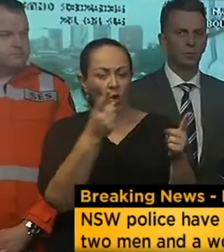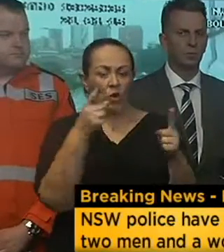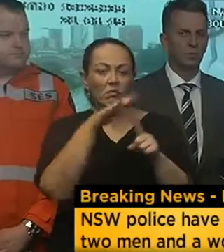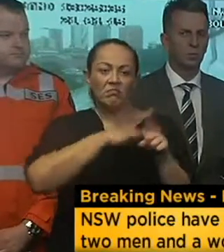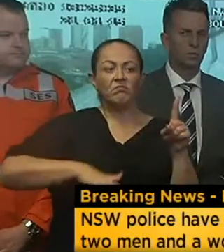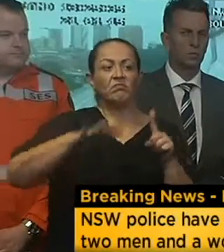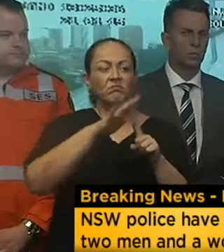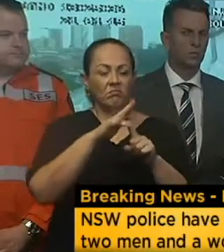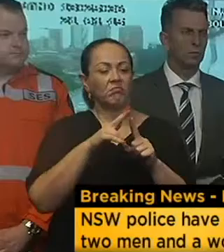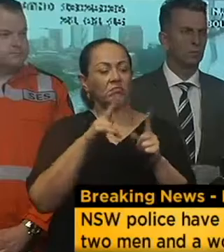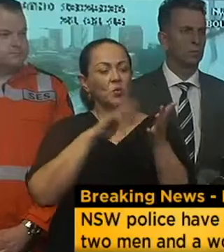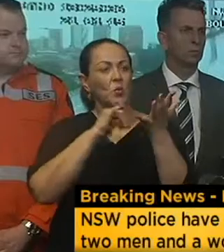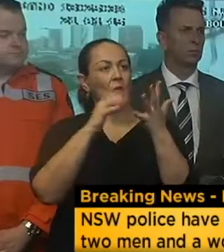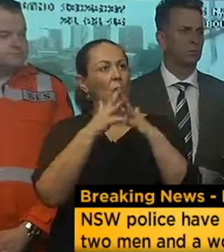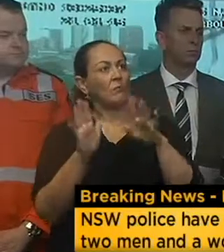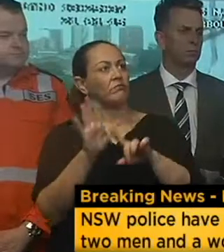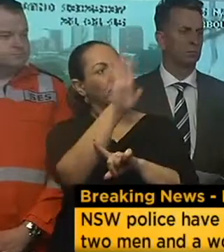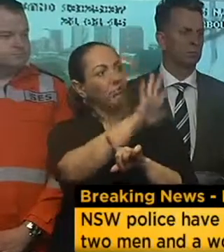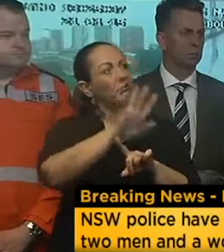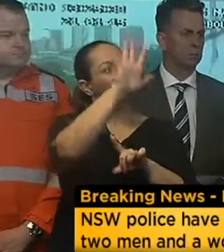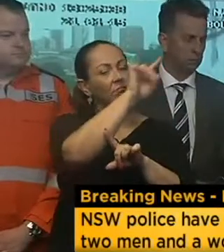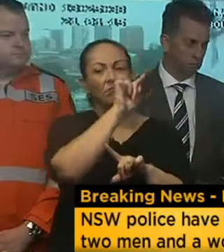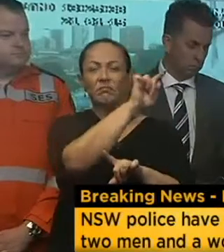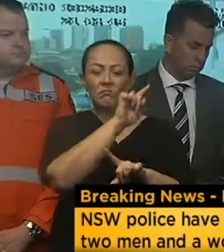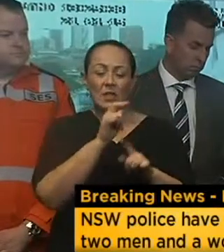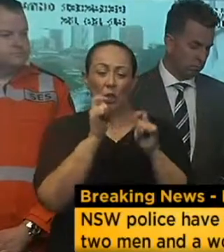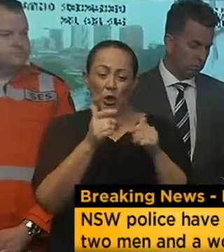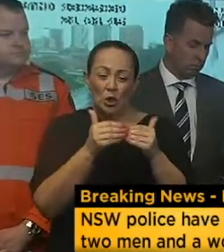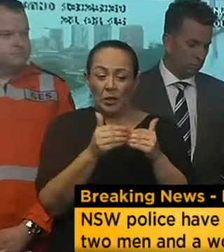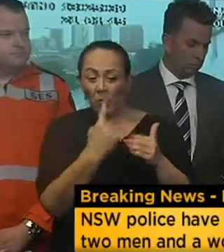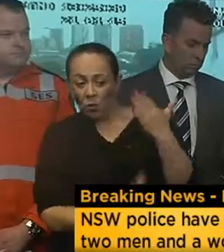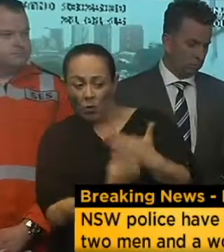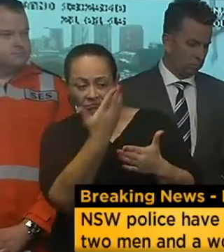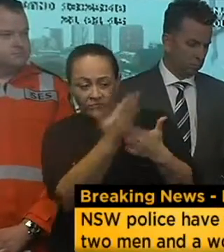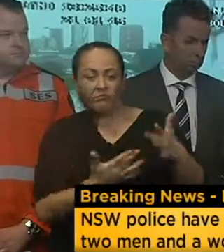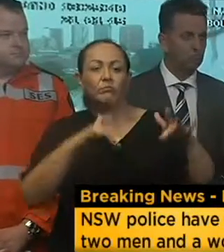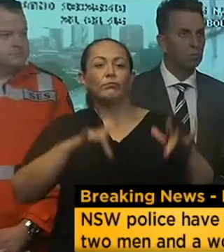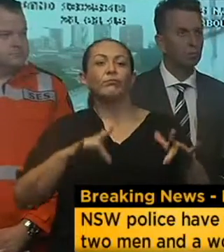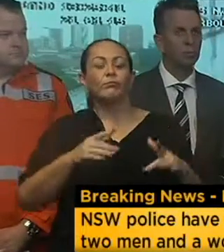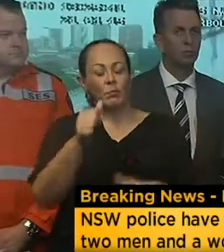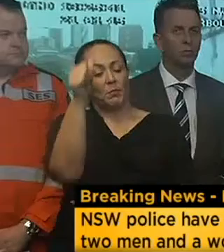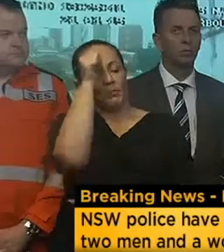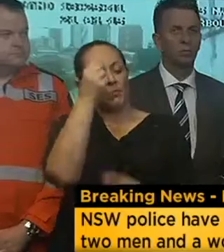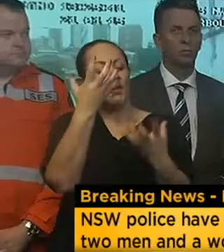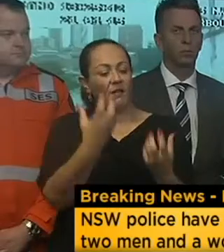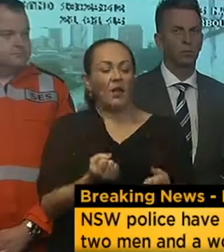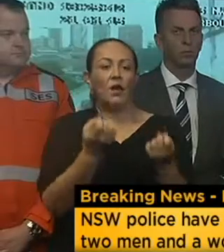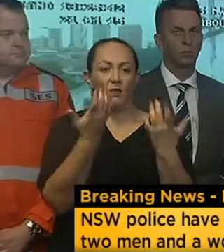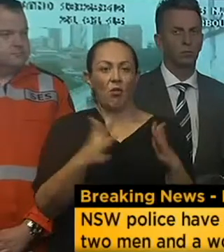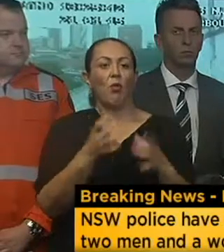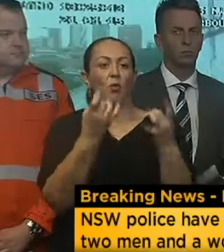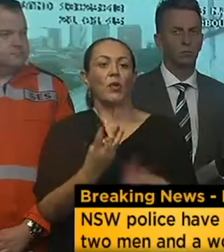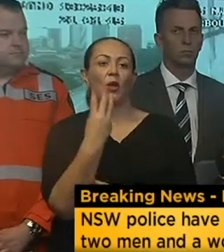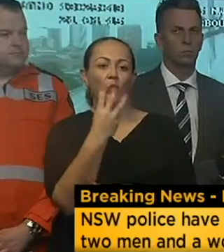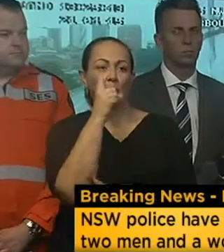particularly heavily affected by these events but obviously it's too early to say what has happened. But we do know that we have lost three